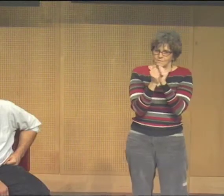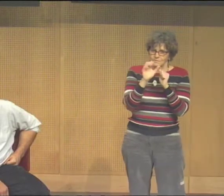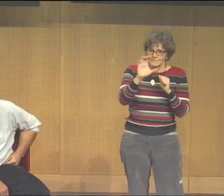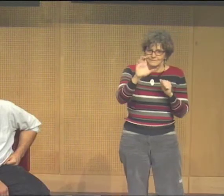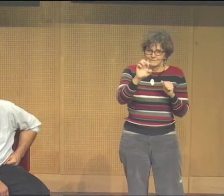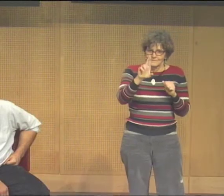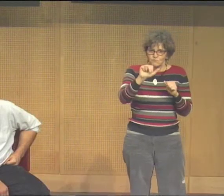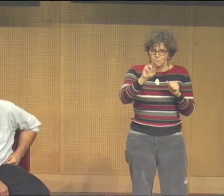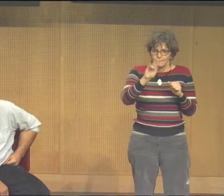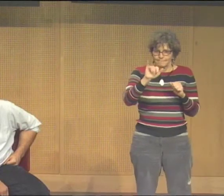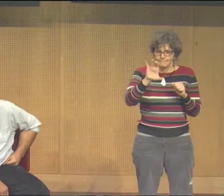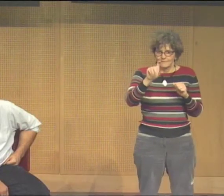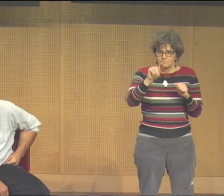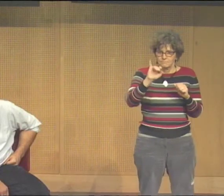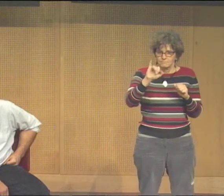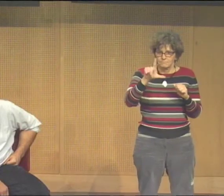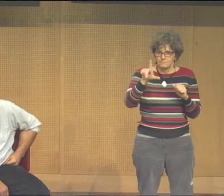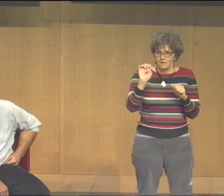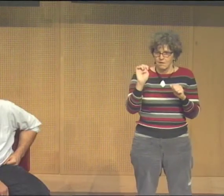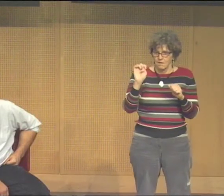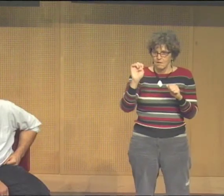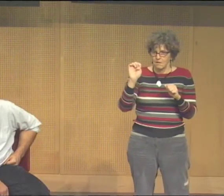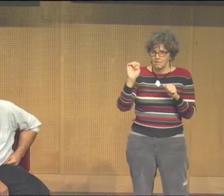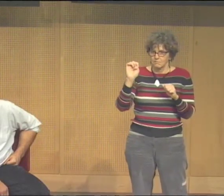This is made with ceramic tile.